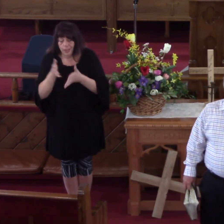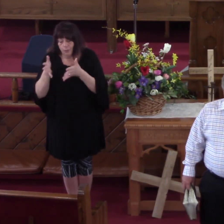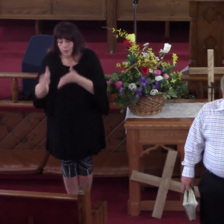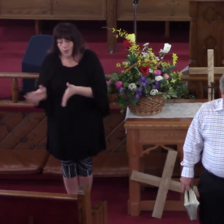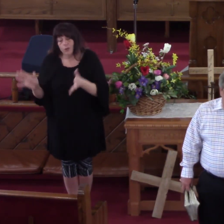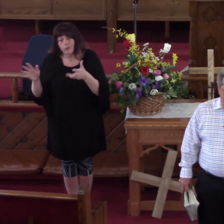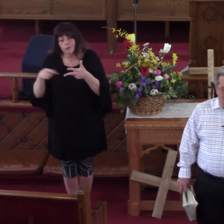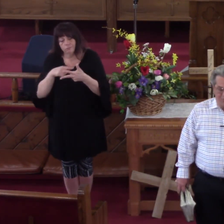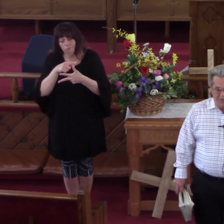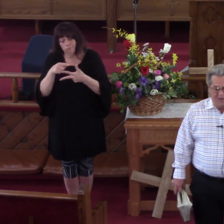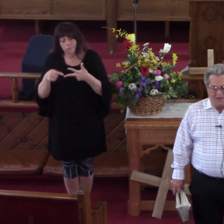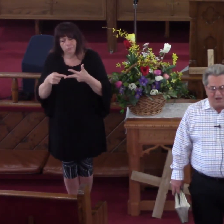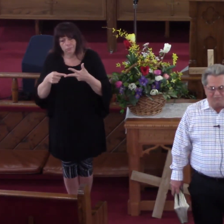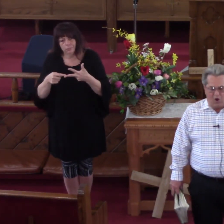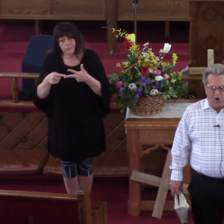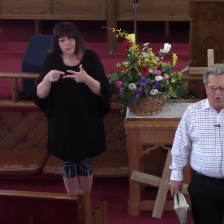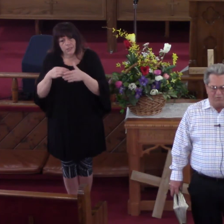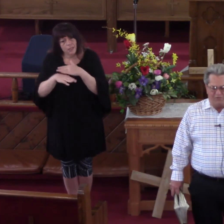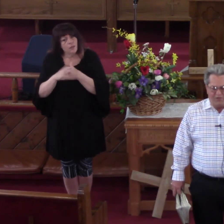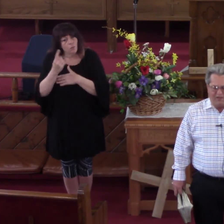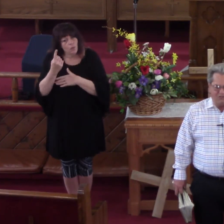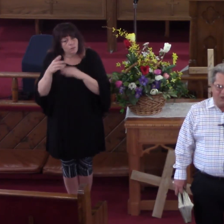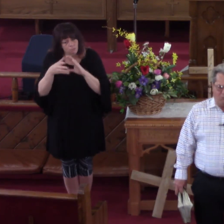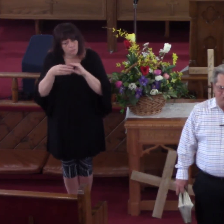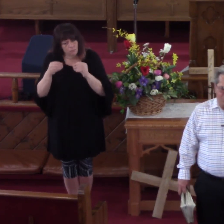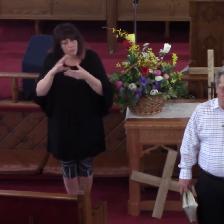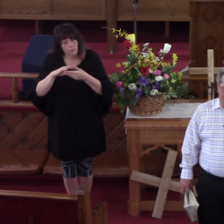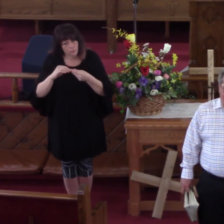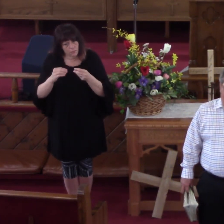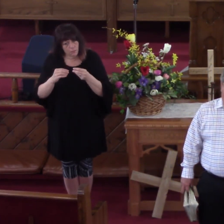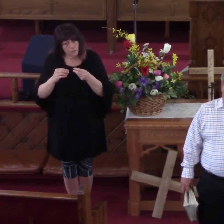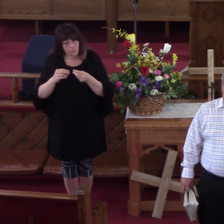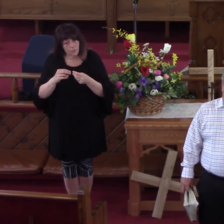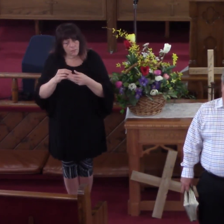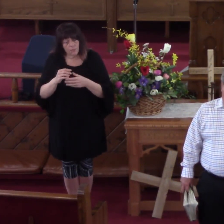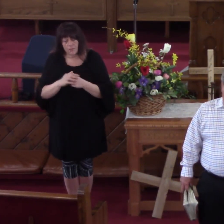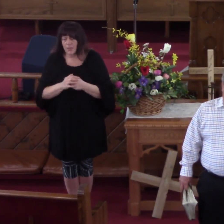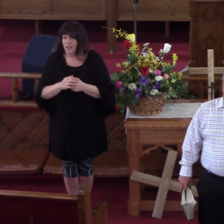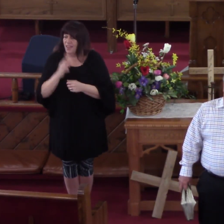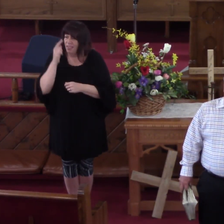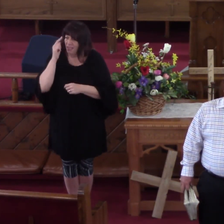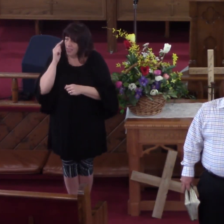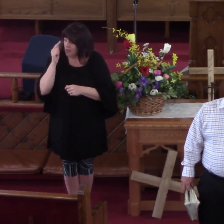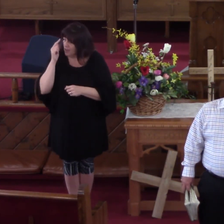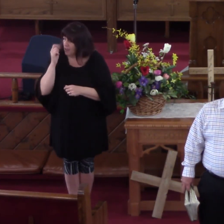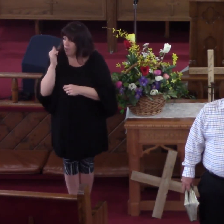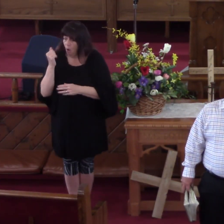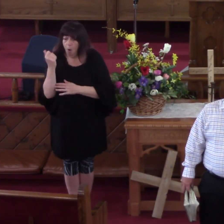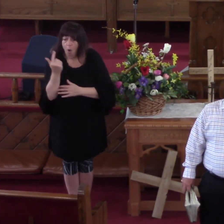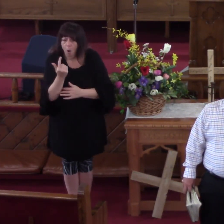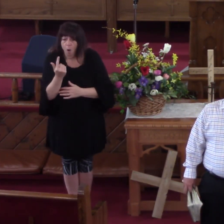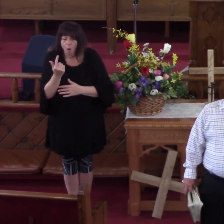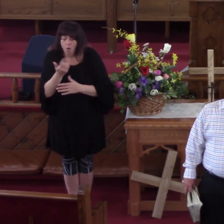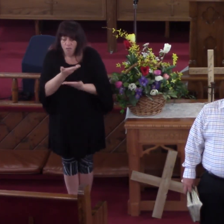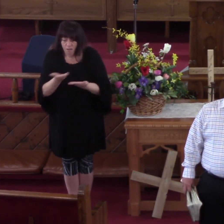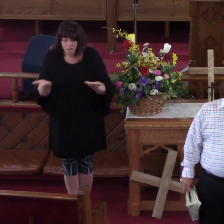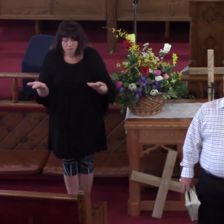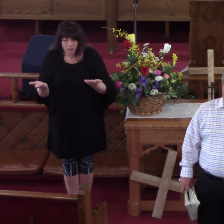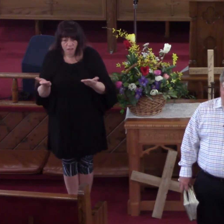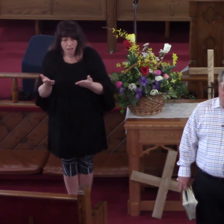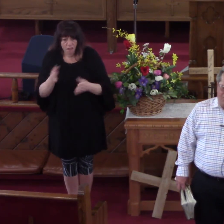Lost And I Began To Think Of All The Things That Were Spoken There I I I I'm Glad That I Have